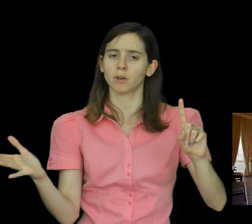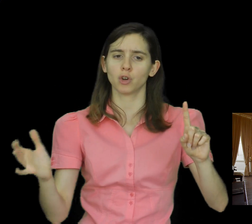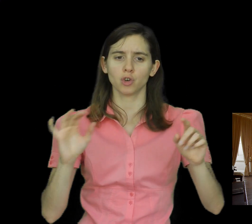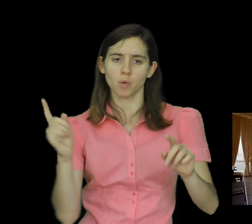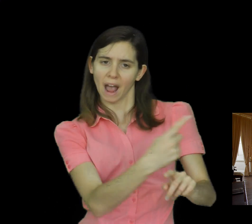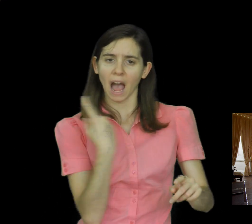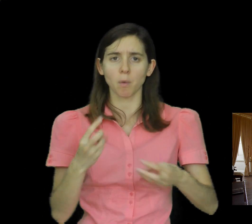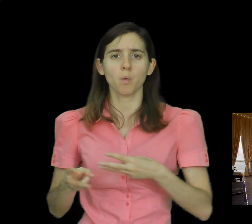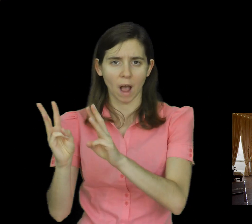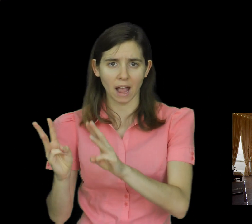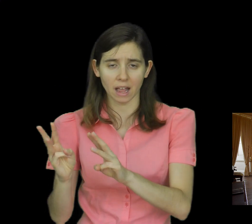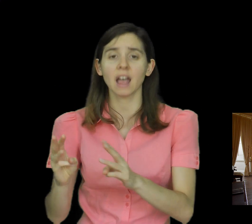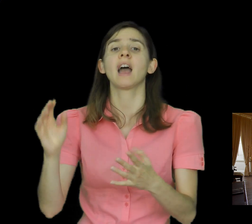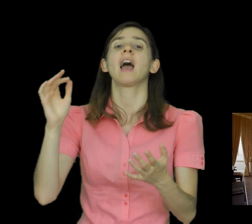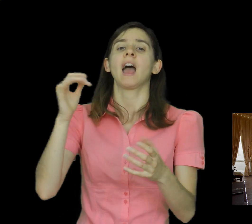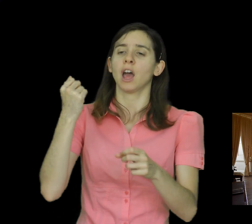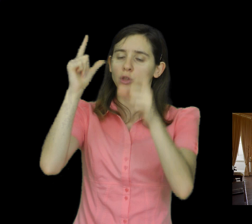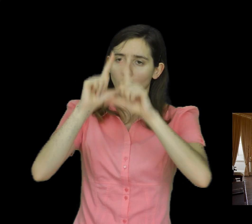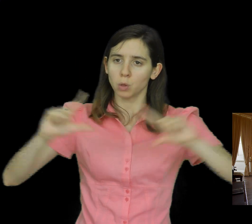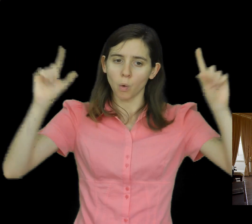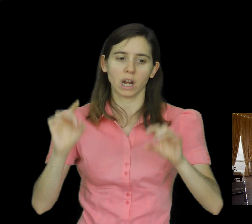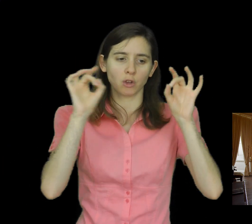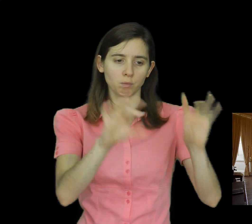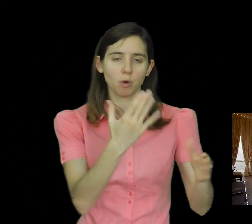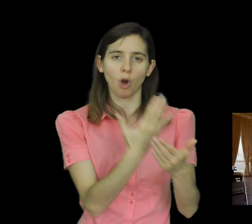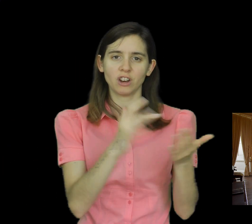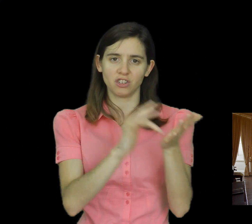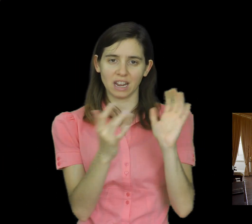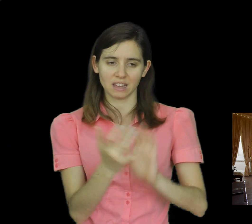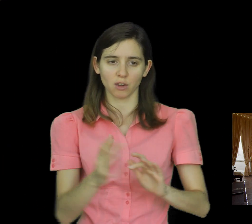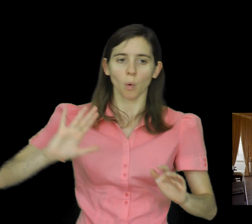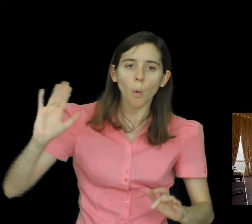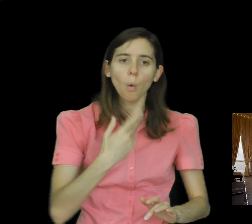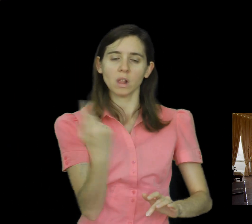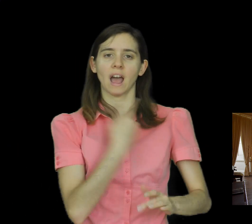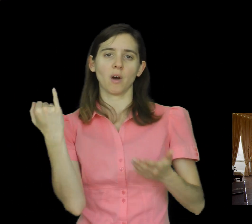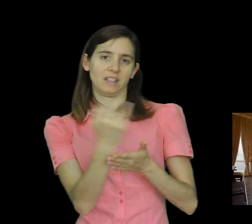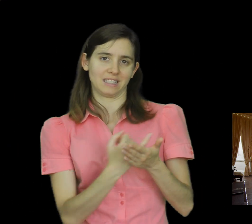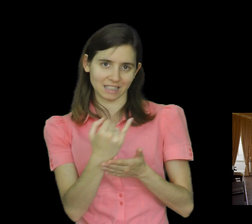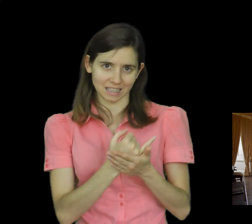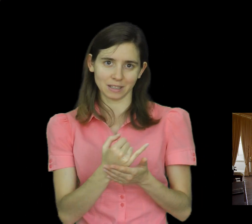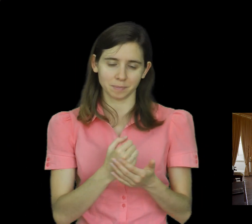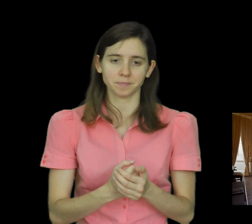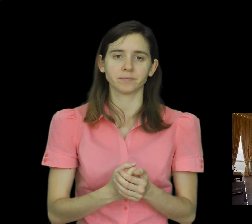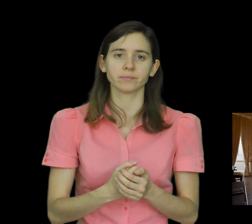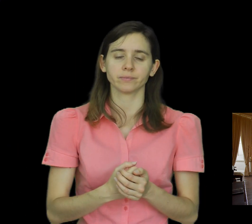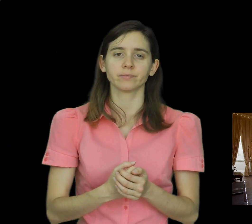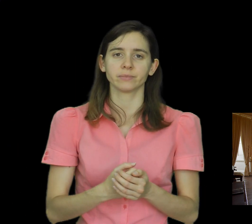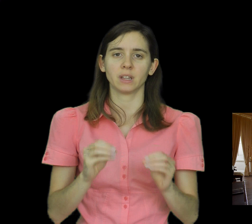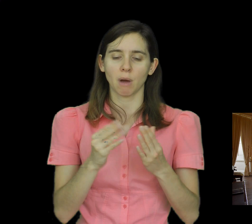And the Lord has laid on him the iniquity of us all. Isaiah chapter 53 and verses 4 to 6.